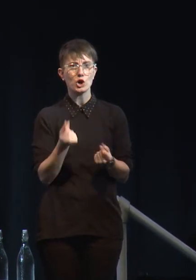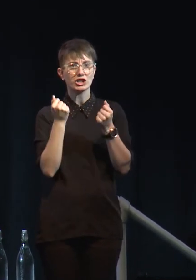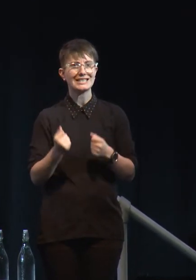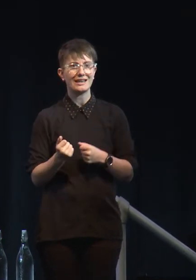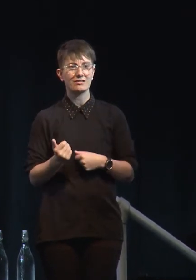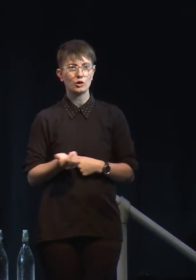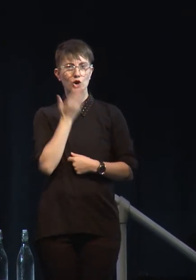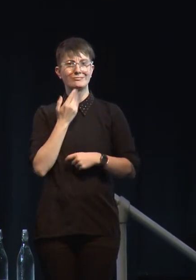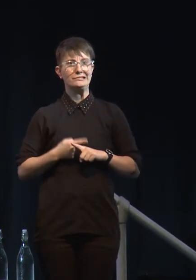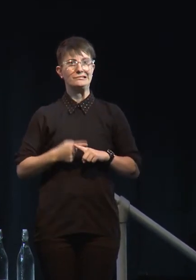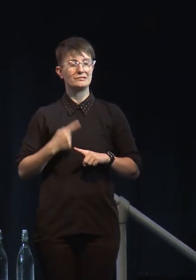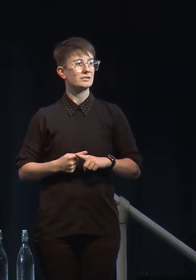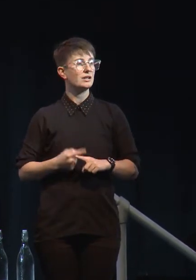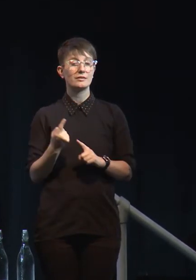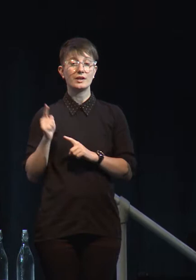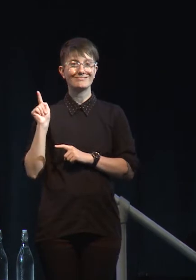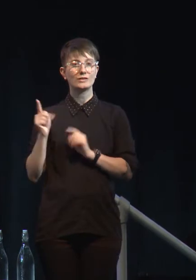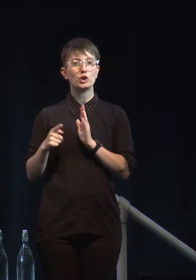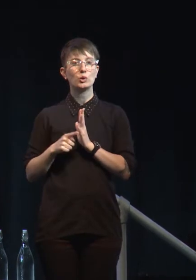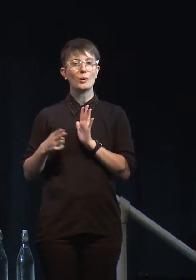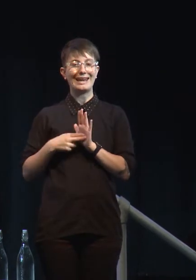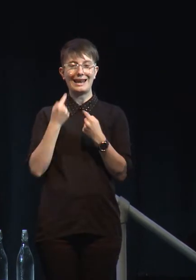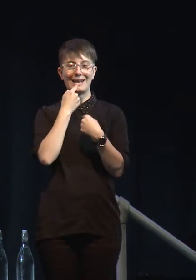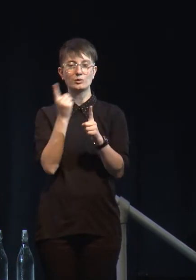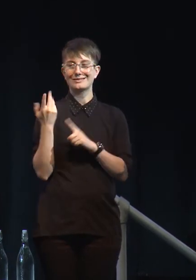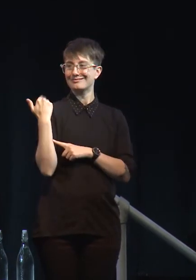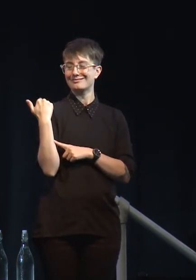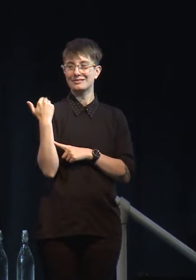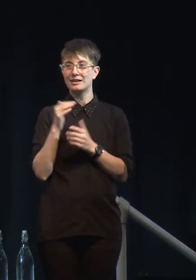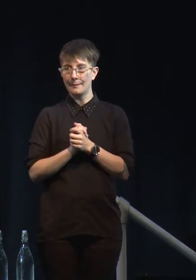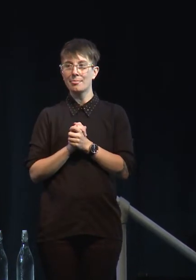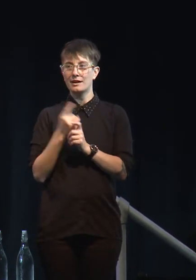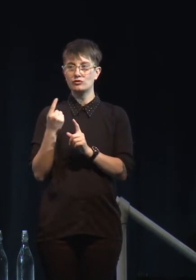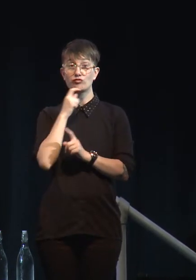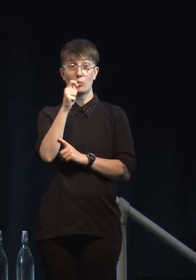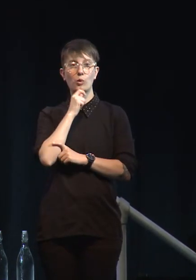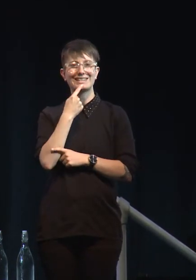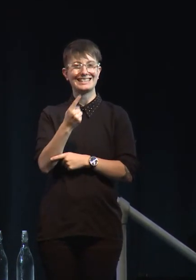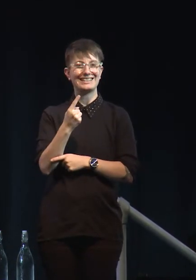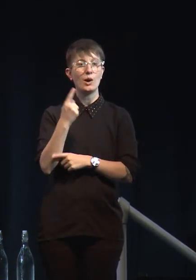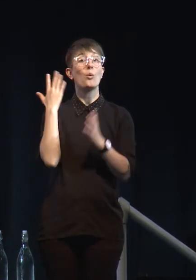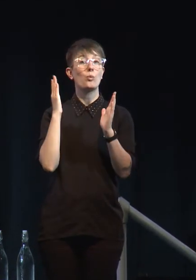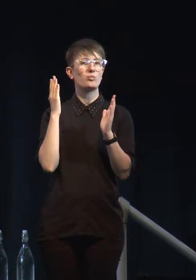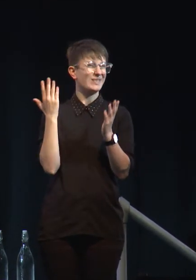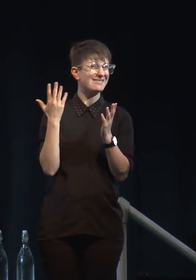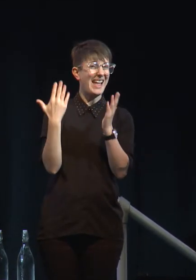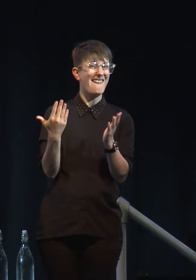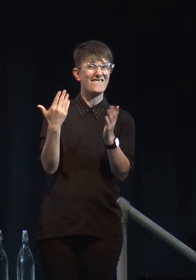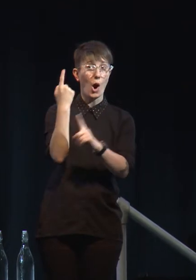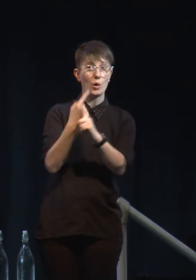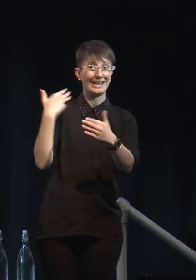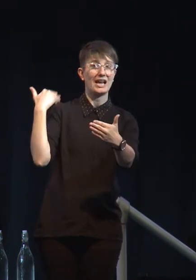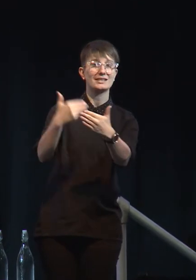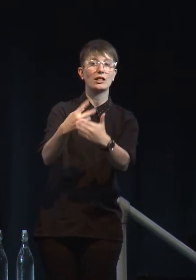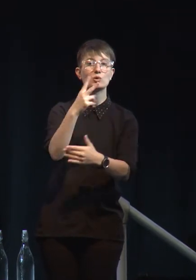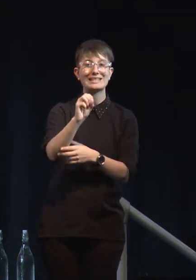about six months ago the IPCC report. We have until 2030 to turn things around. So there really